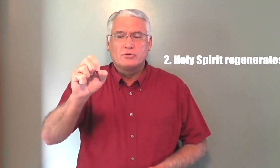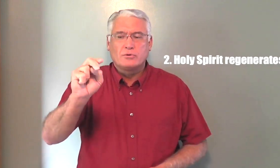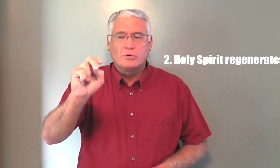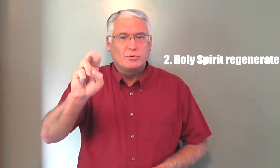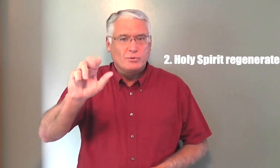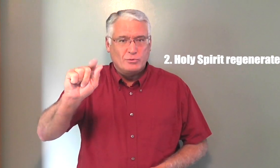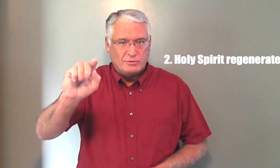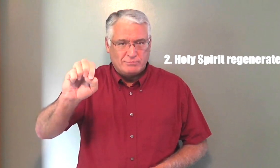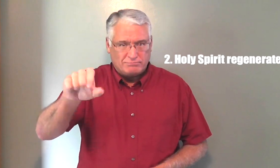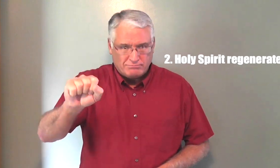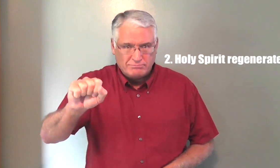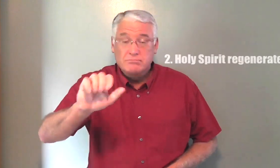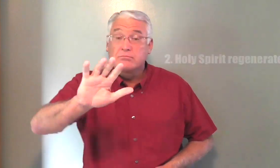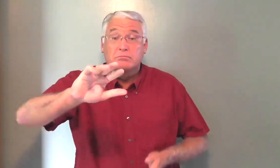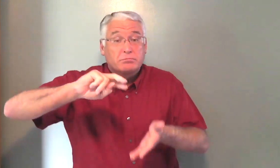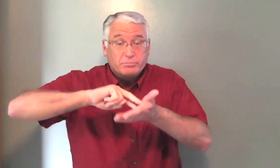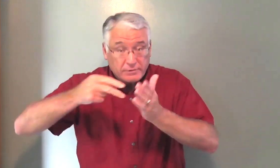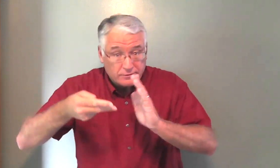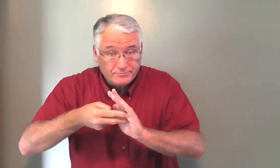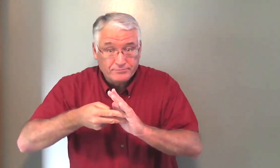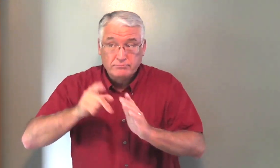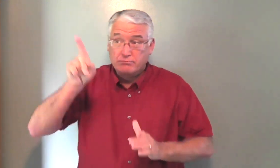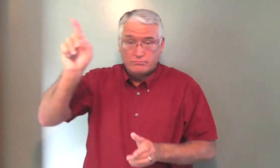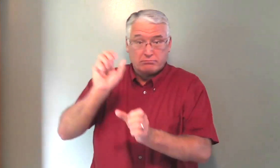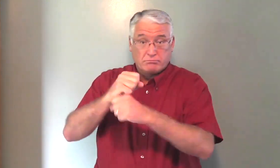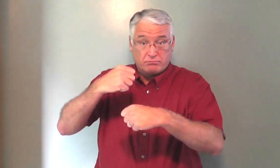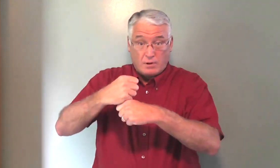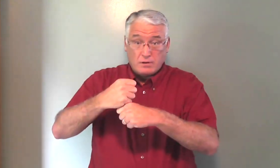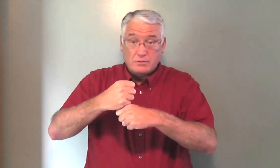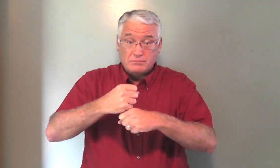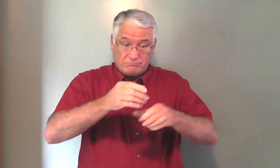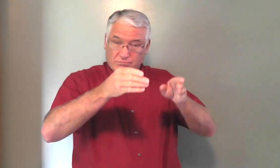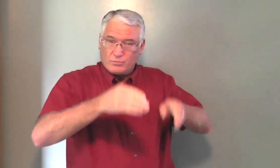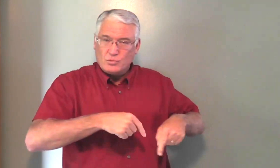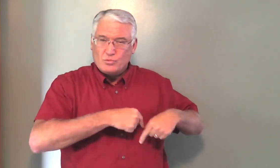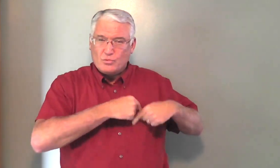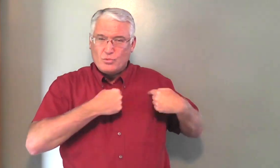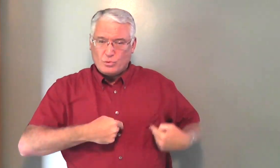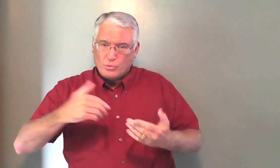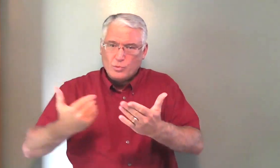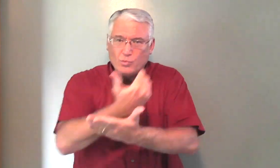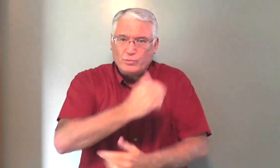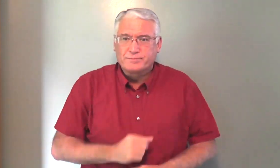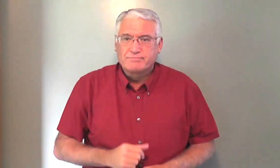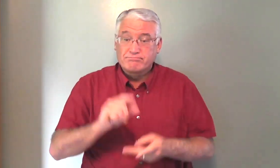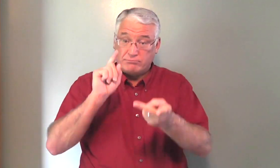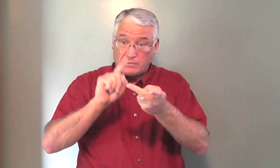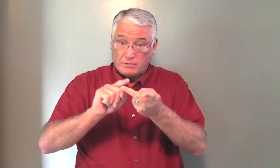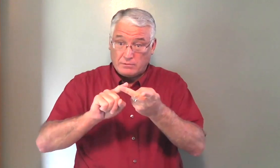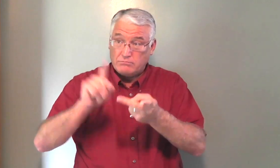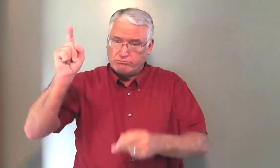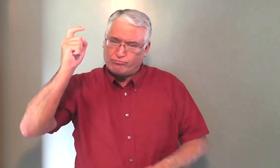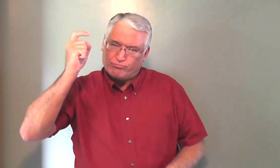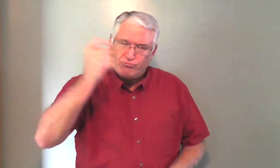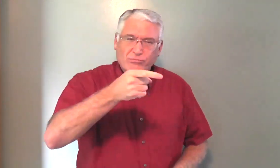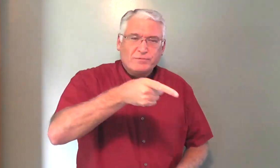He regenerates us. And that means that He makes a person's heart new. He gives